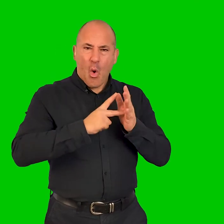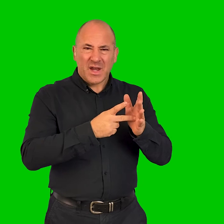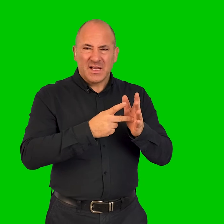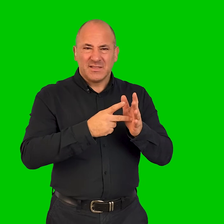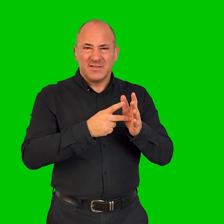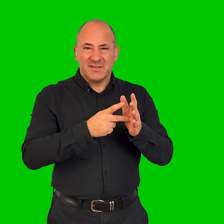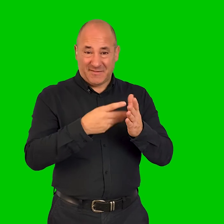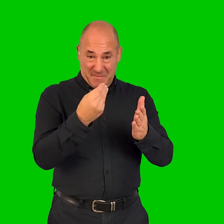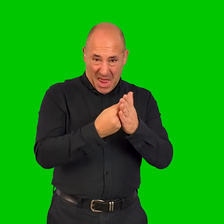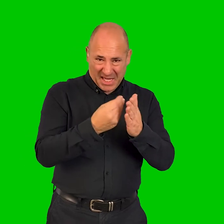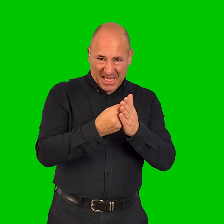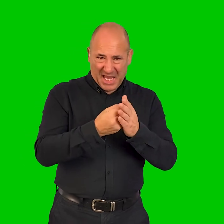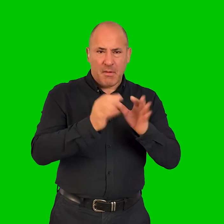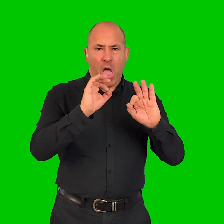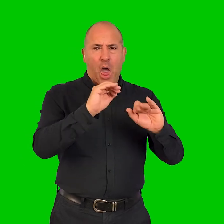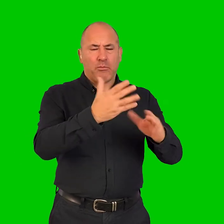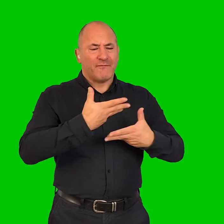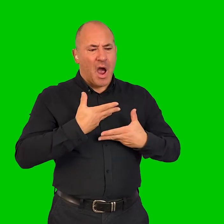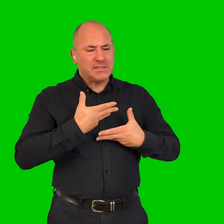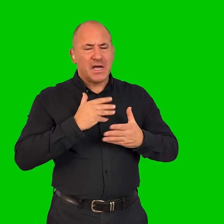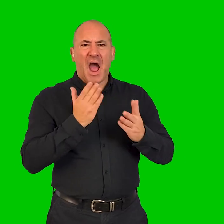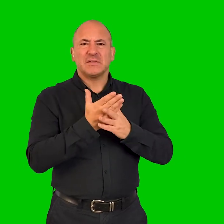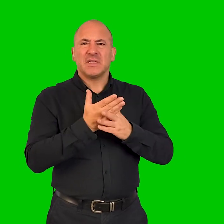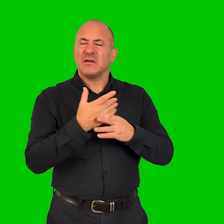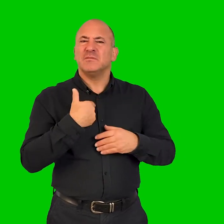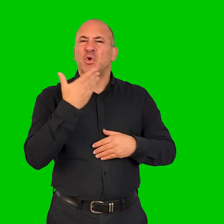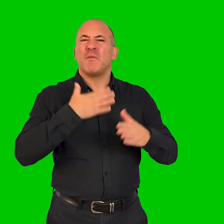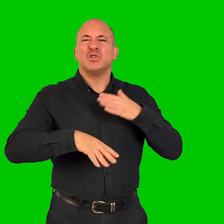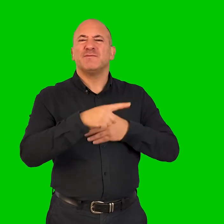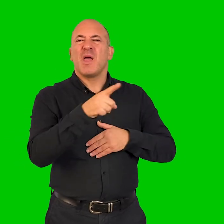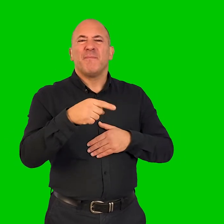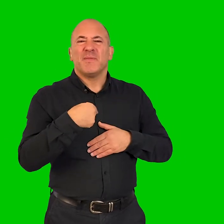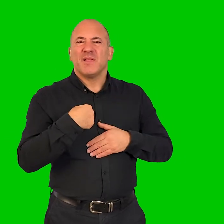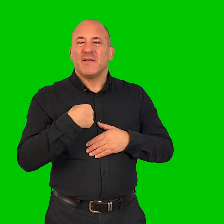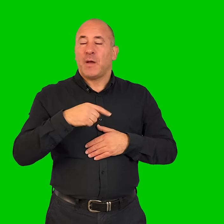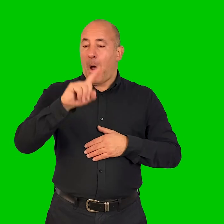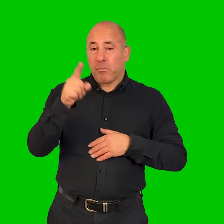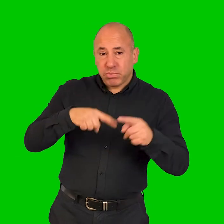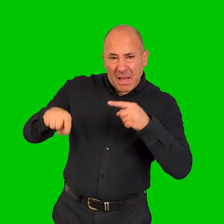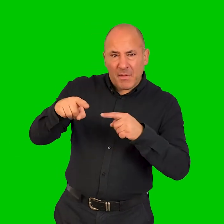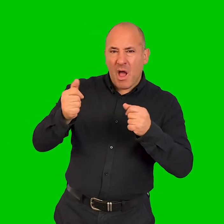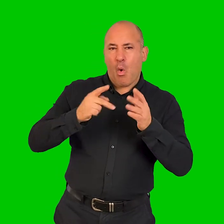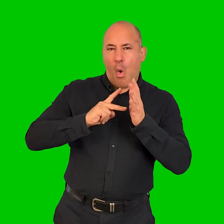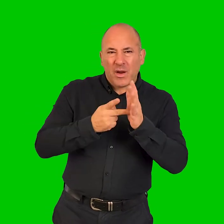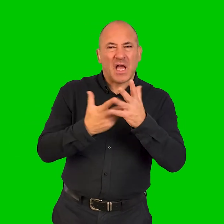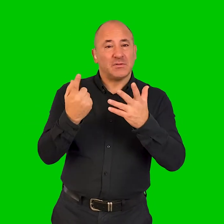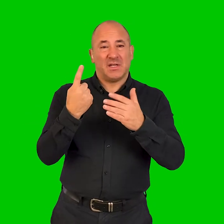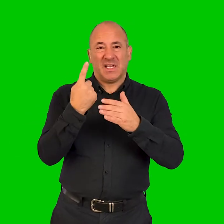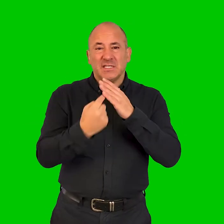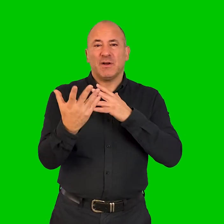really, I have no, I have no patience for, for, for organizations with money not providing adequate access but I